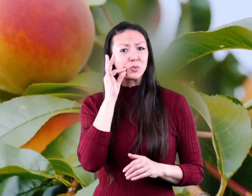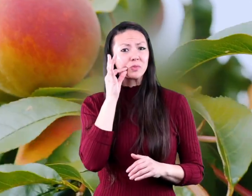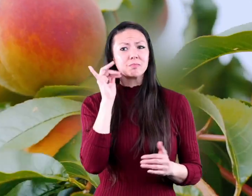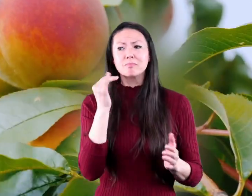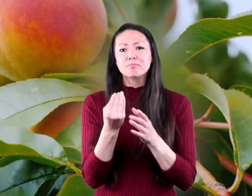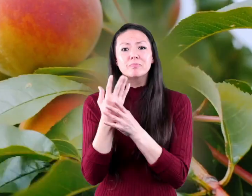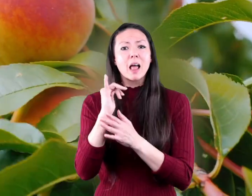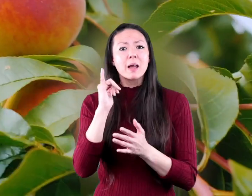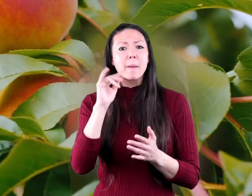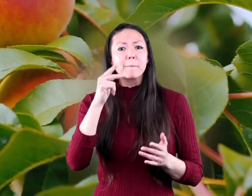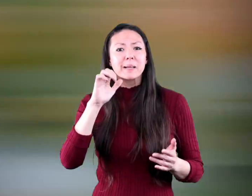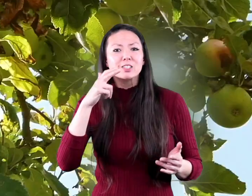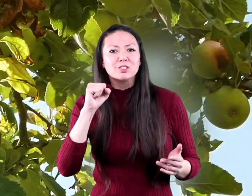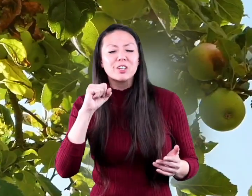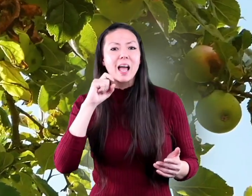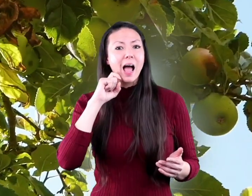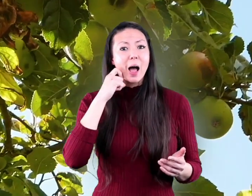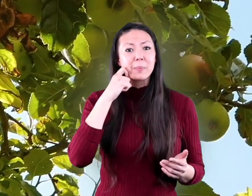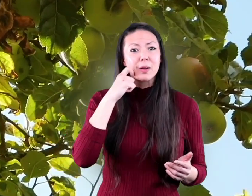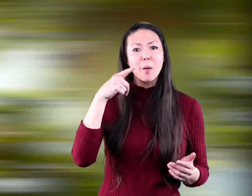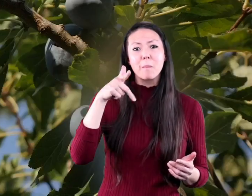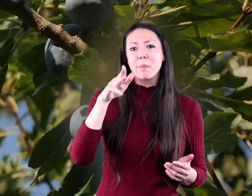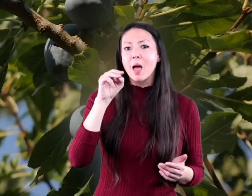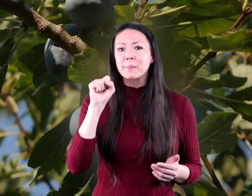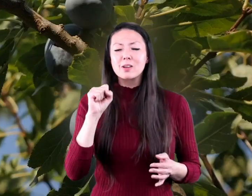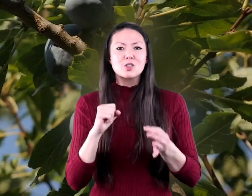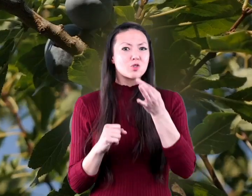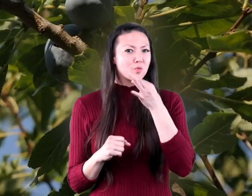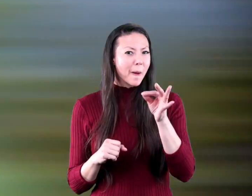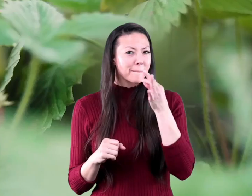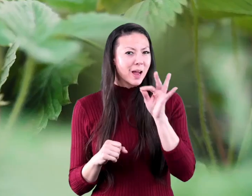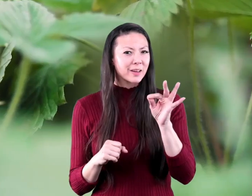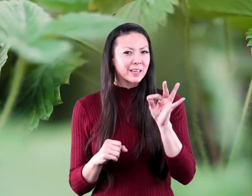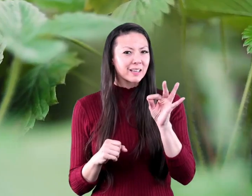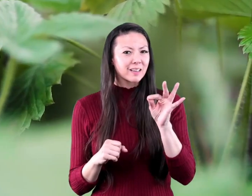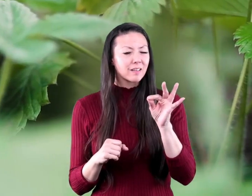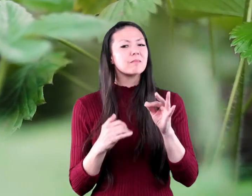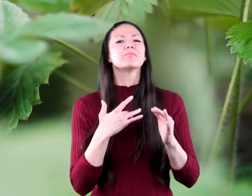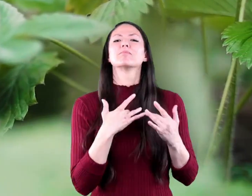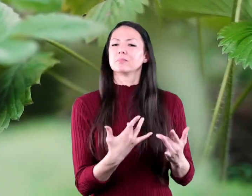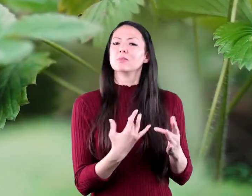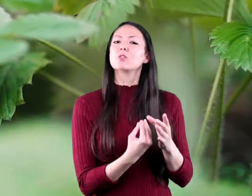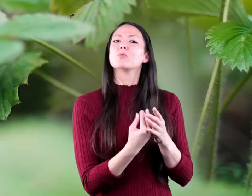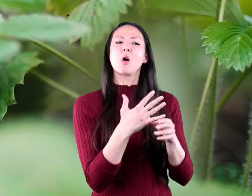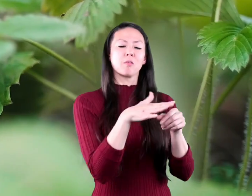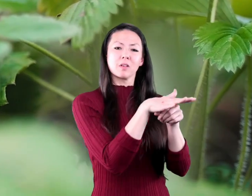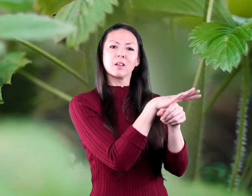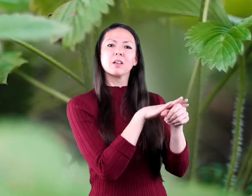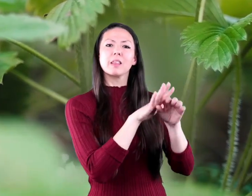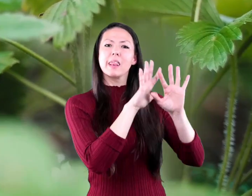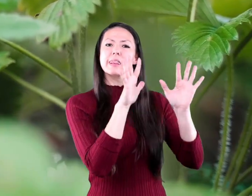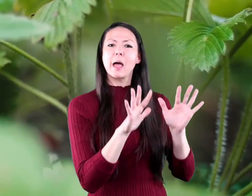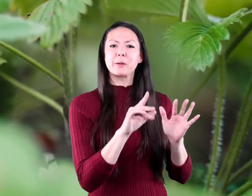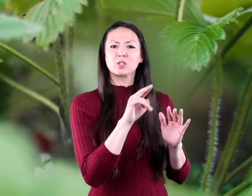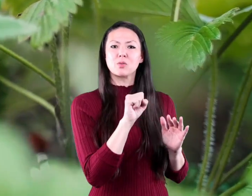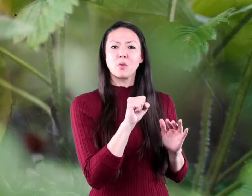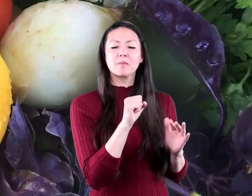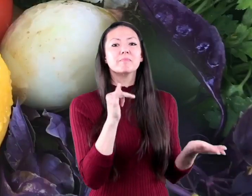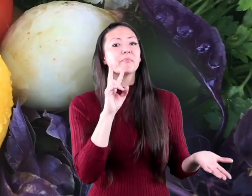peaches apples plums and strawberries grow in temperate climate zones as well as